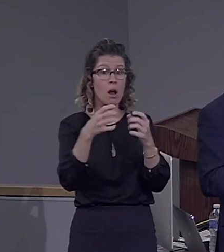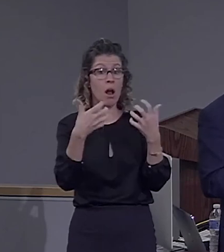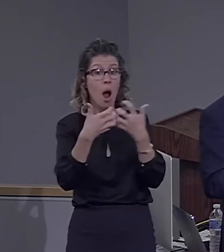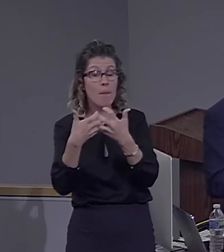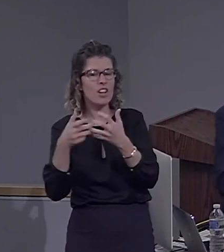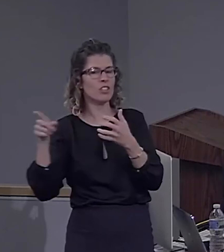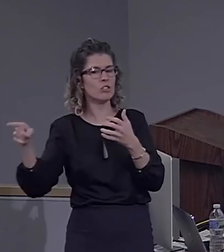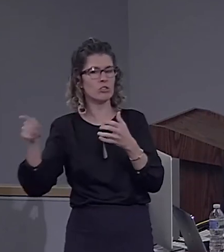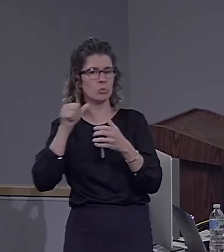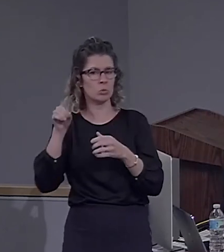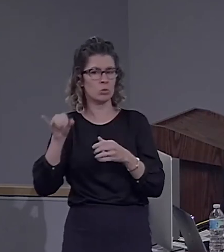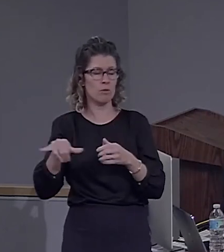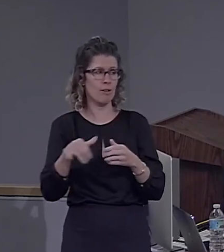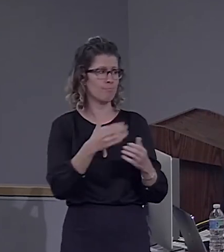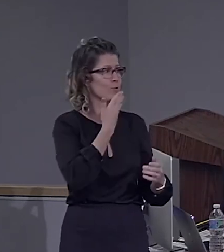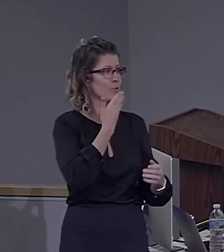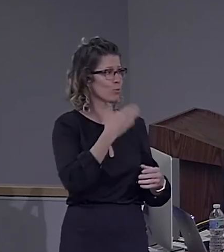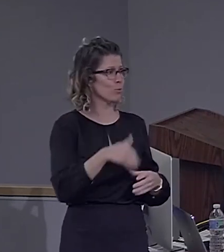For your great question.